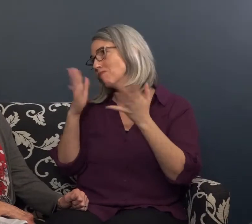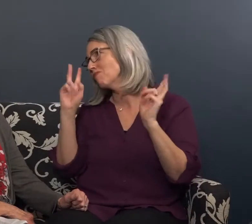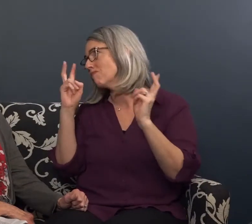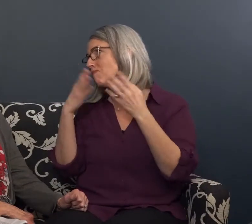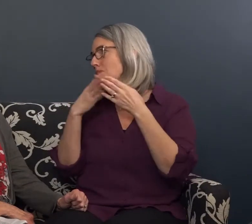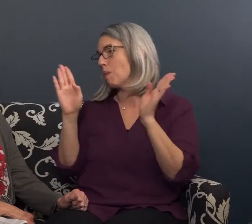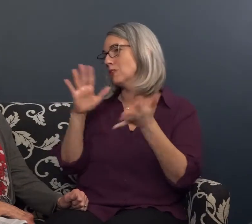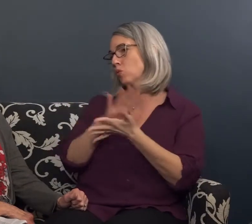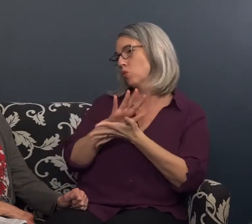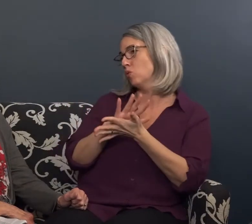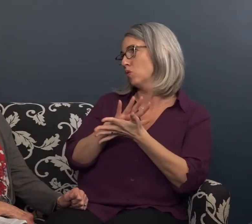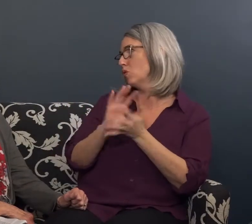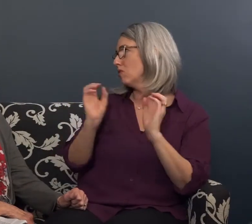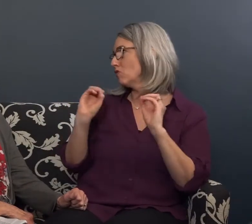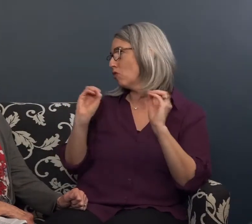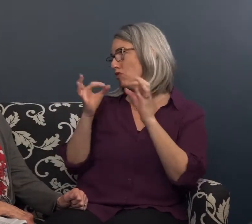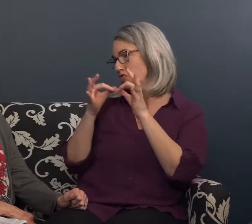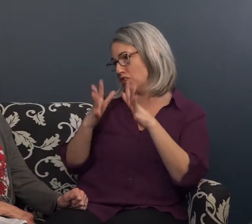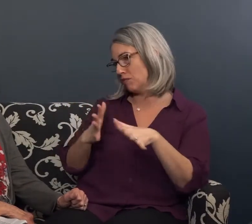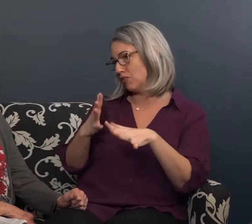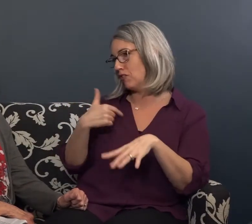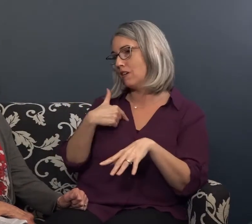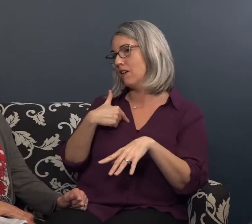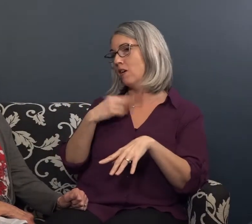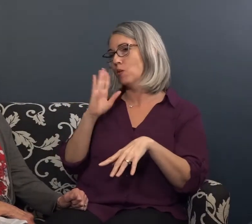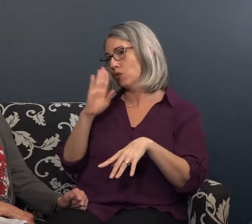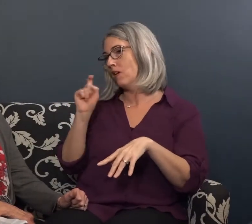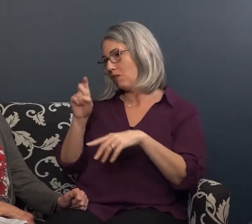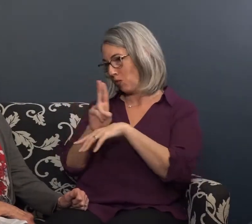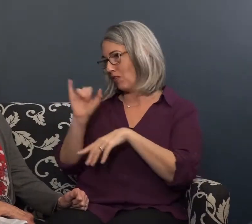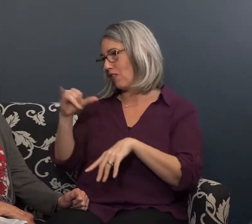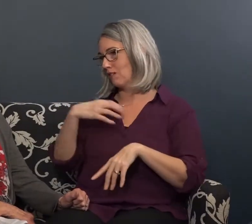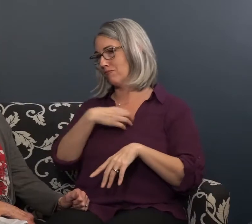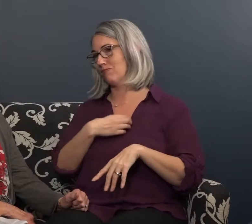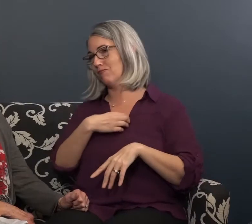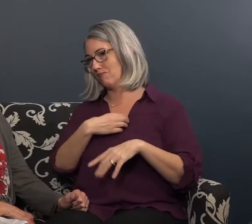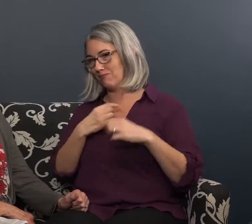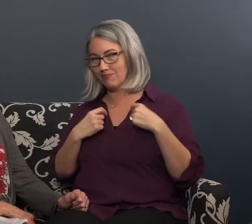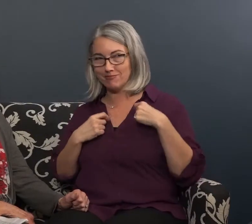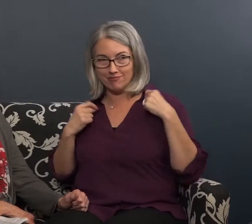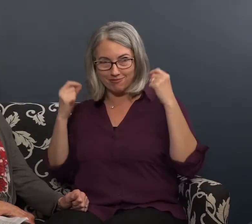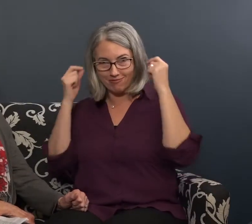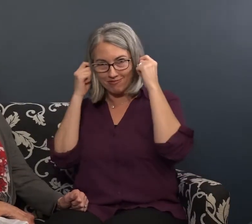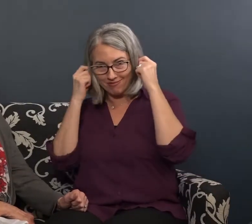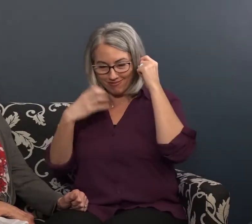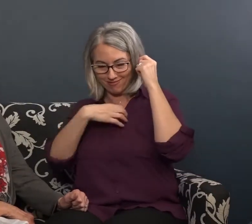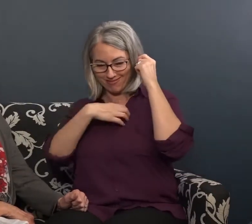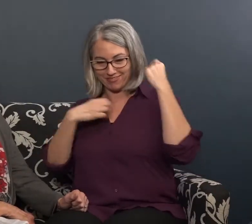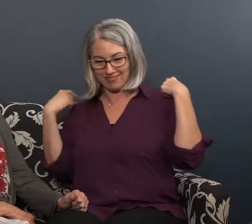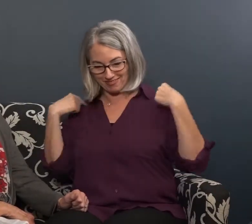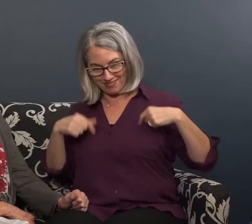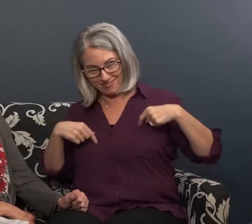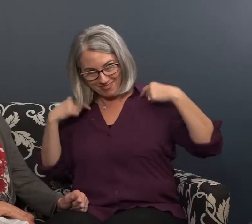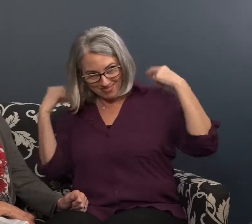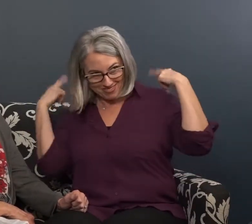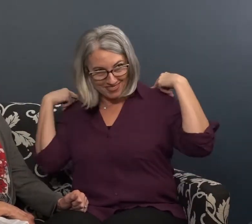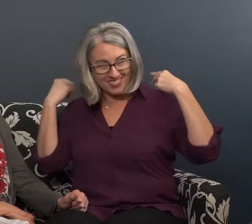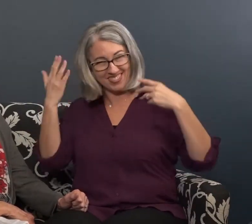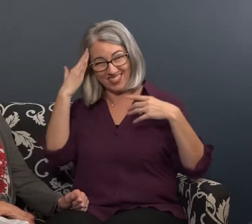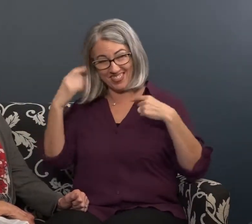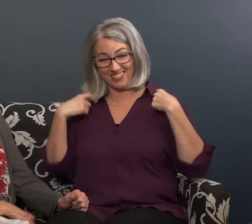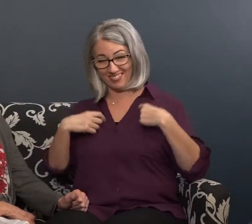yes that was when I was in the public school and I did not have an interpreter and I remember